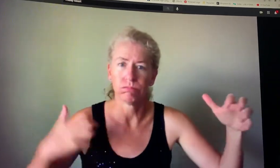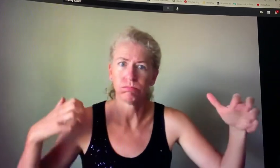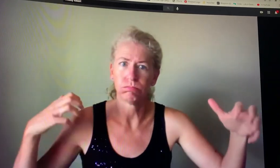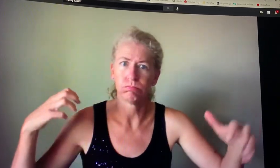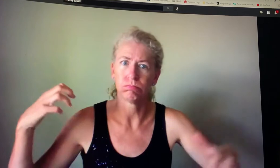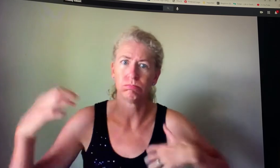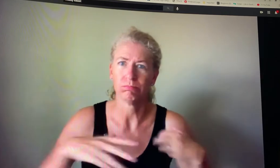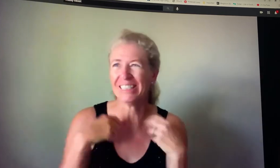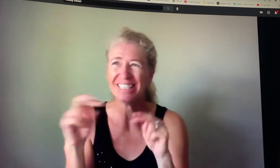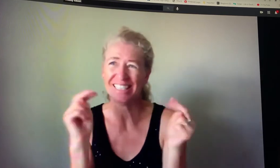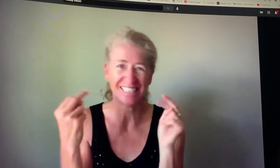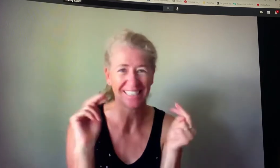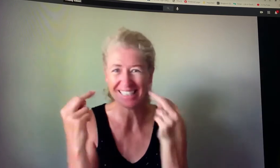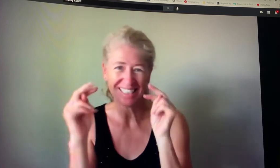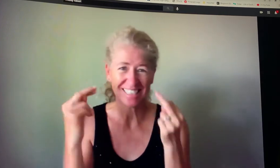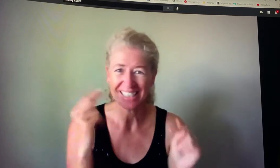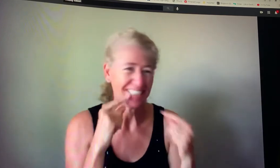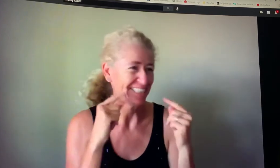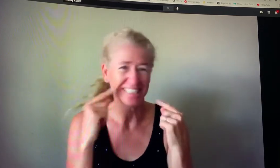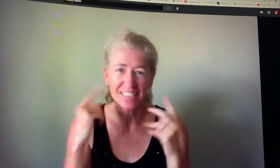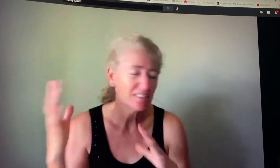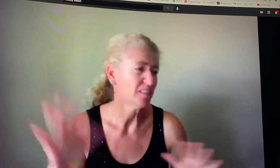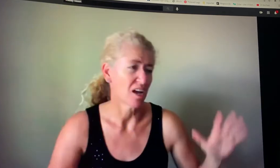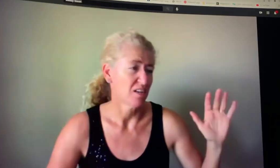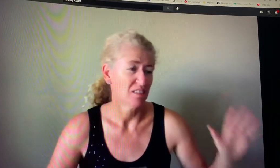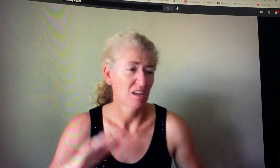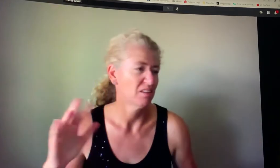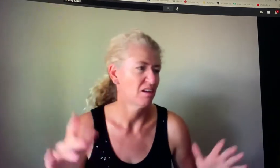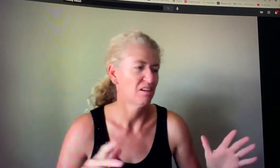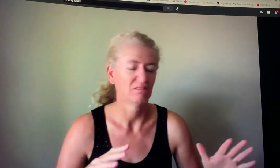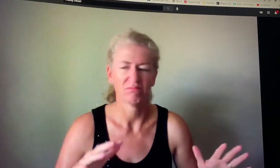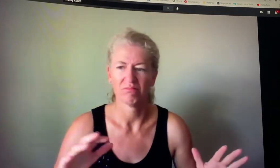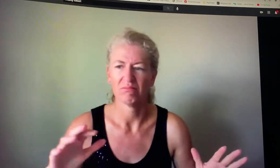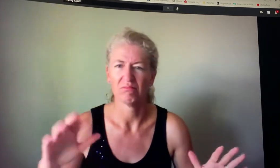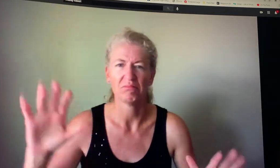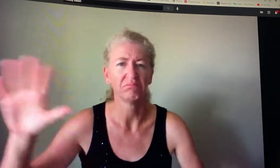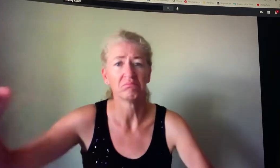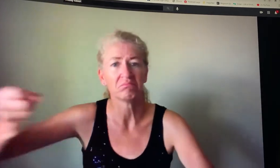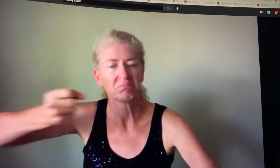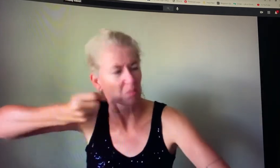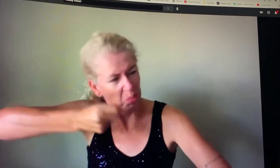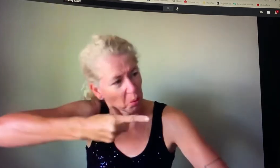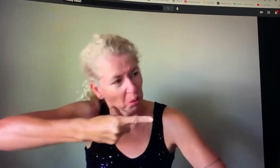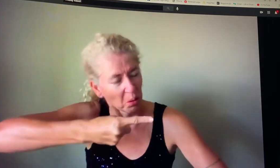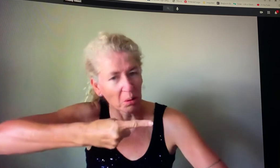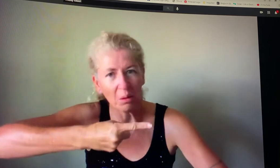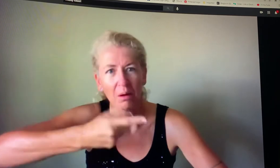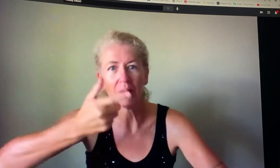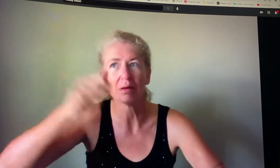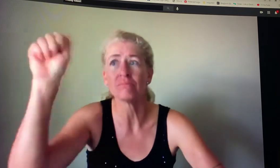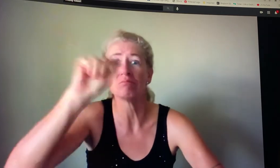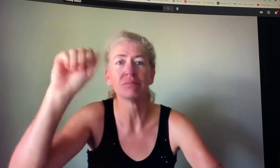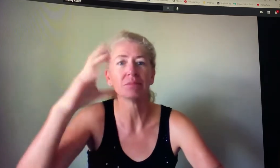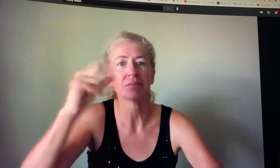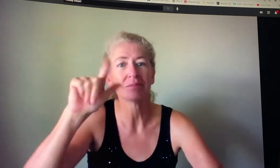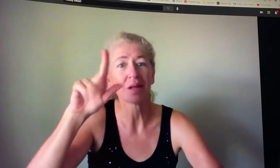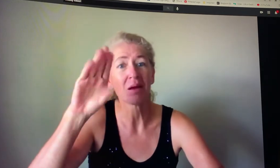we would immediately start to laugh and giggle and talk and he would get so frustrated with it he would tell us to knock it off to